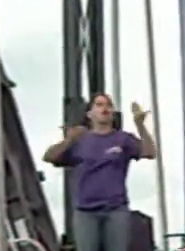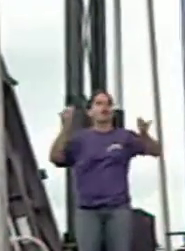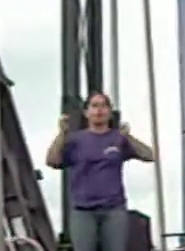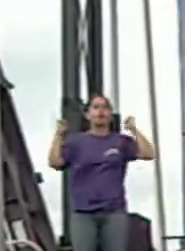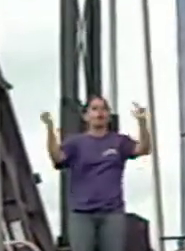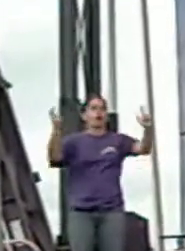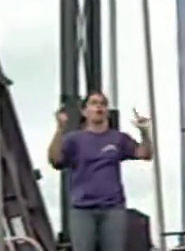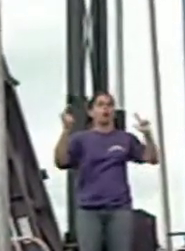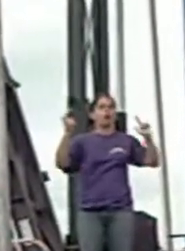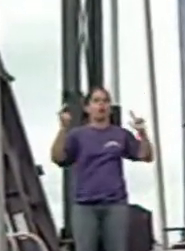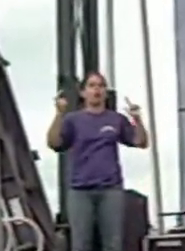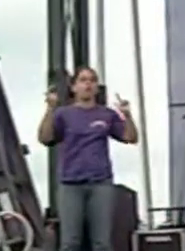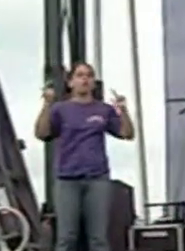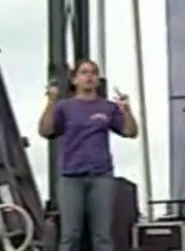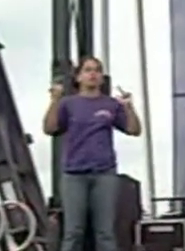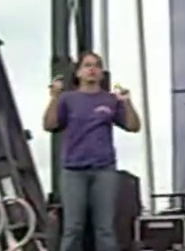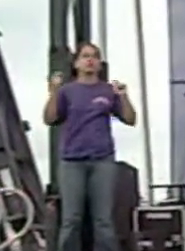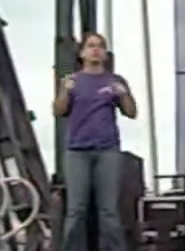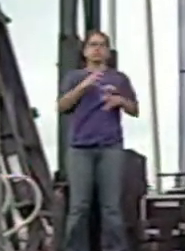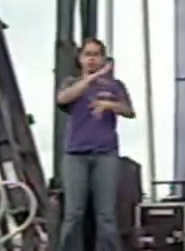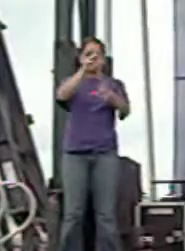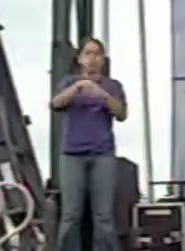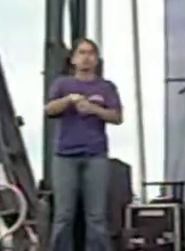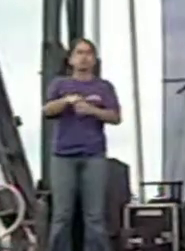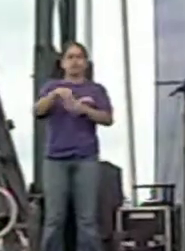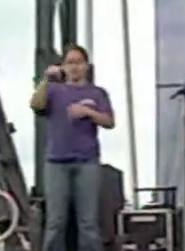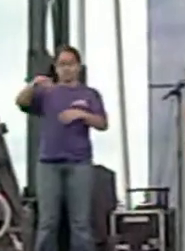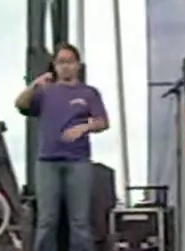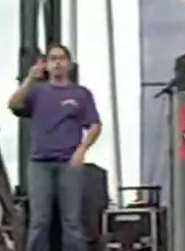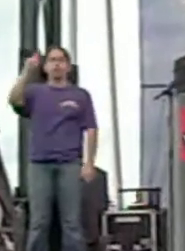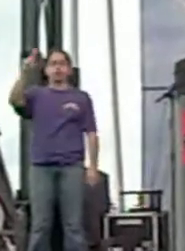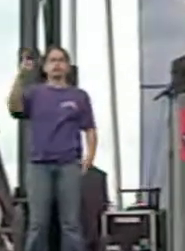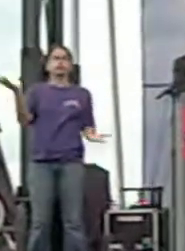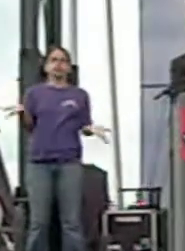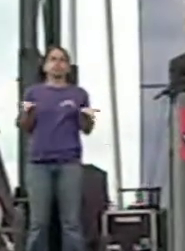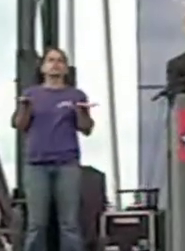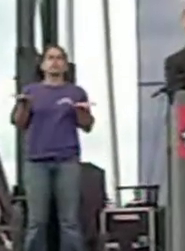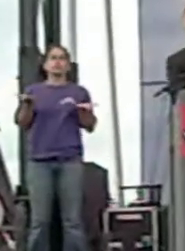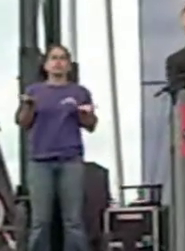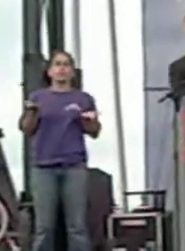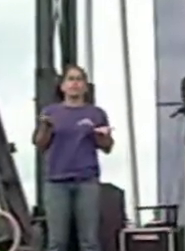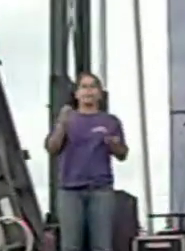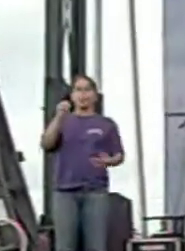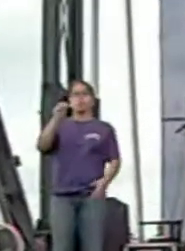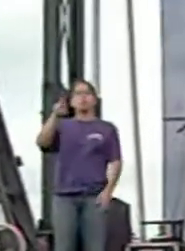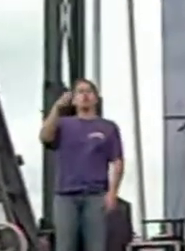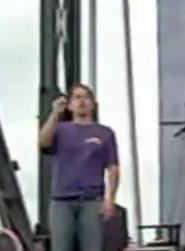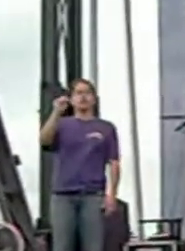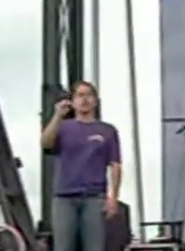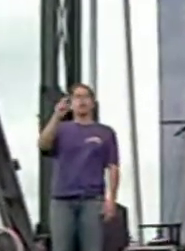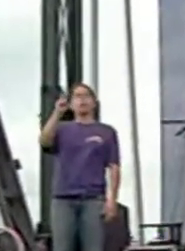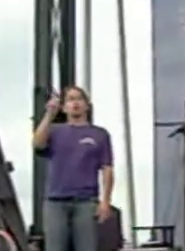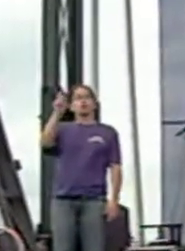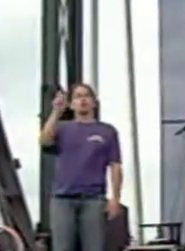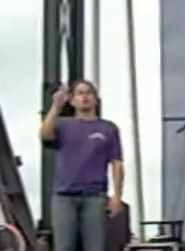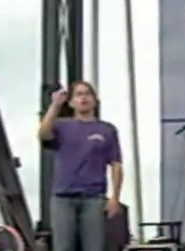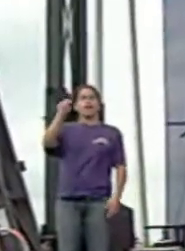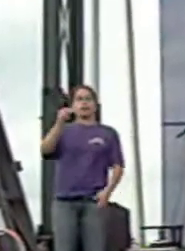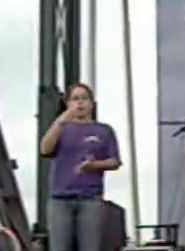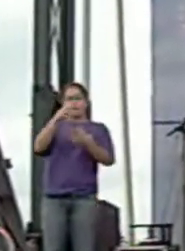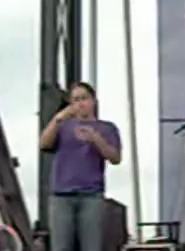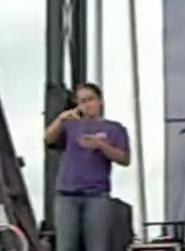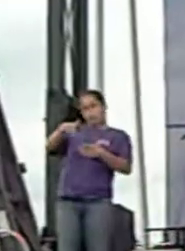to be a participant in this park. Morgan's Wonderland is a park of inclusion.